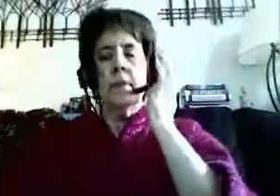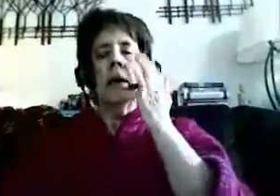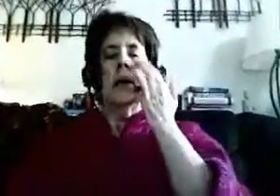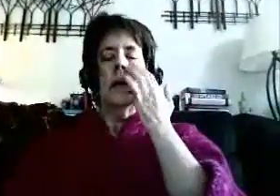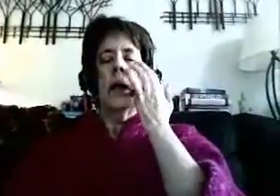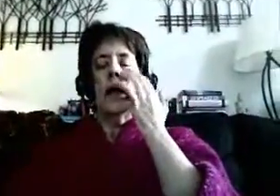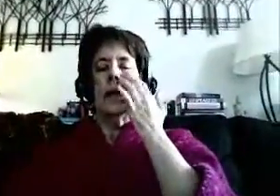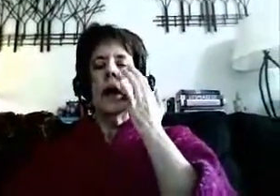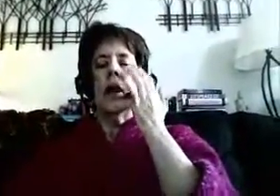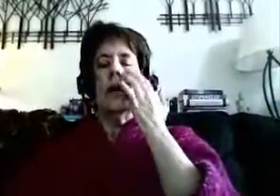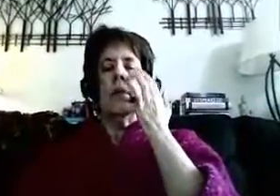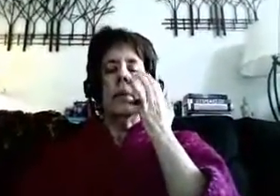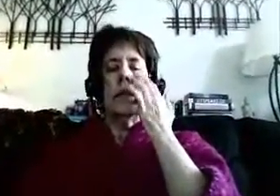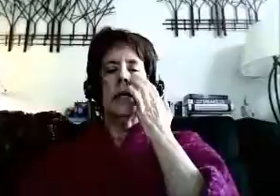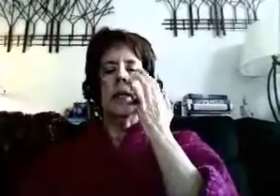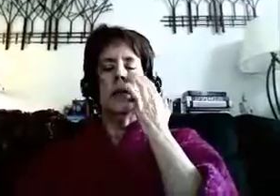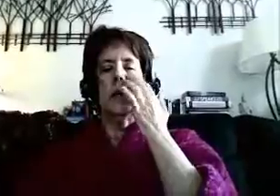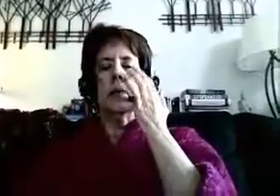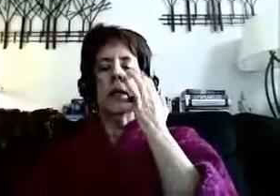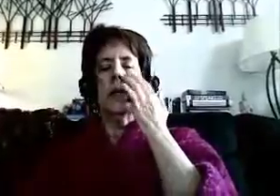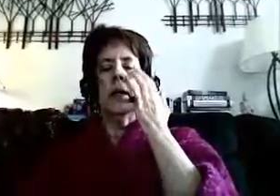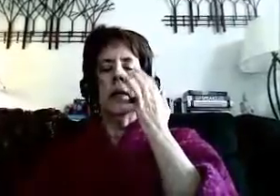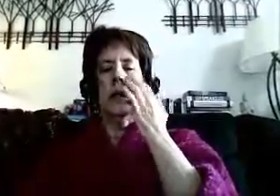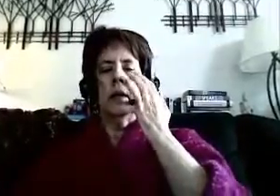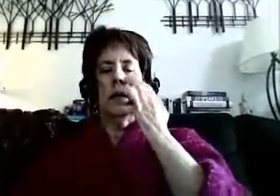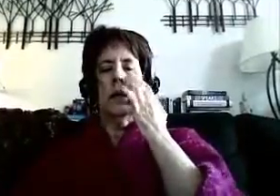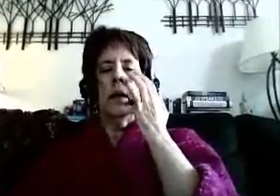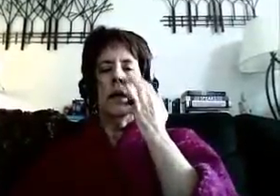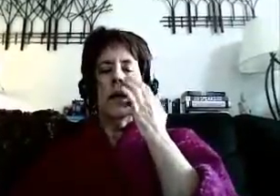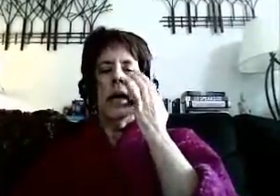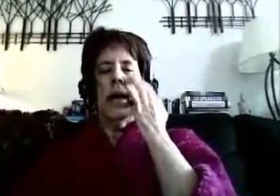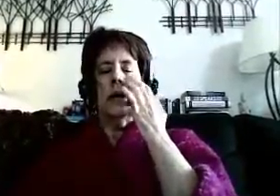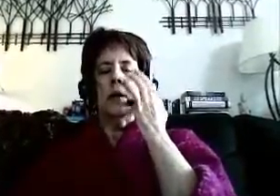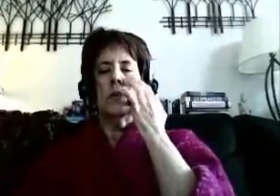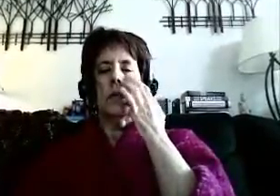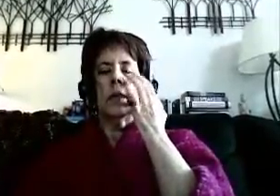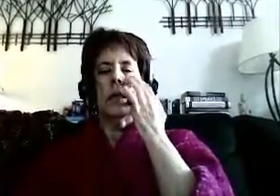I allow my body to heal quickly and completely.